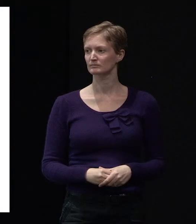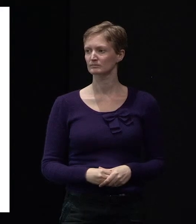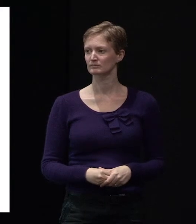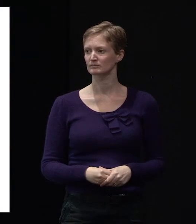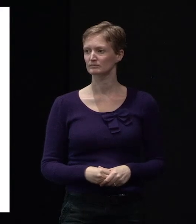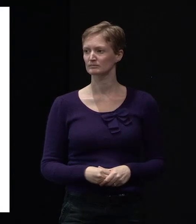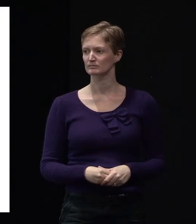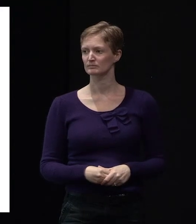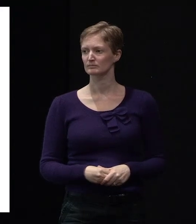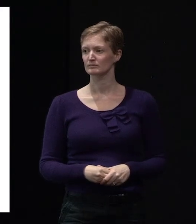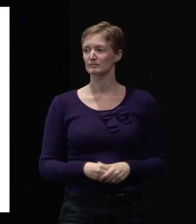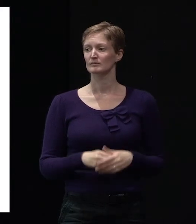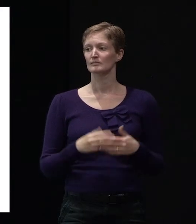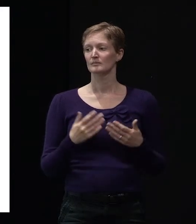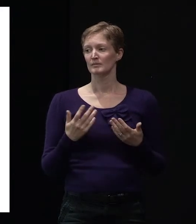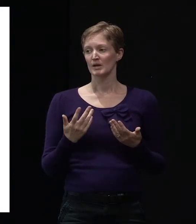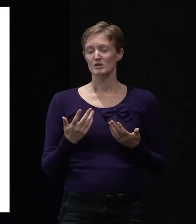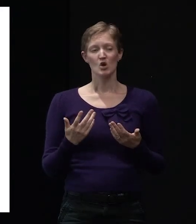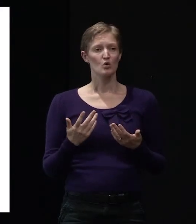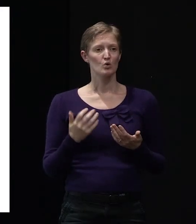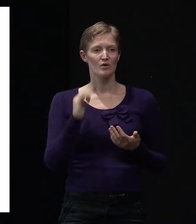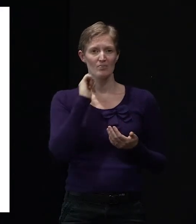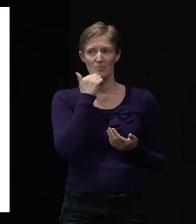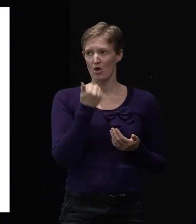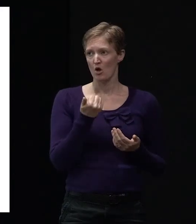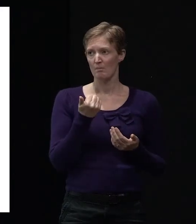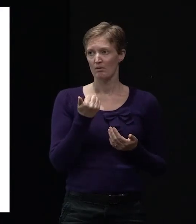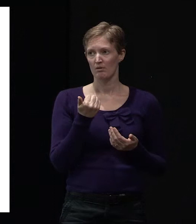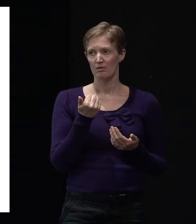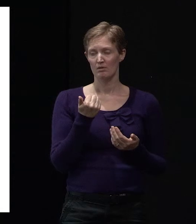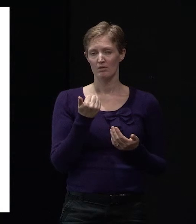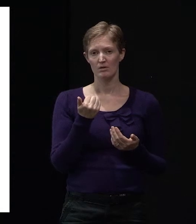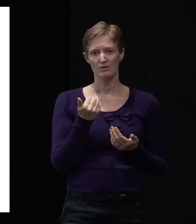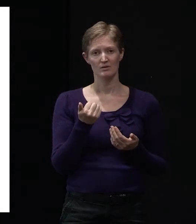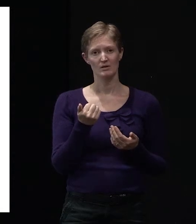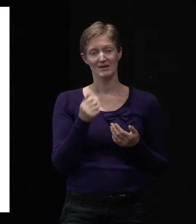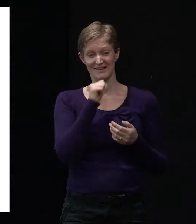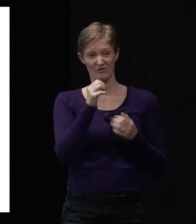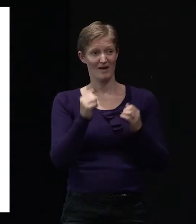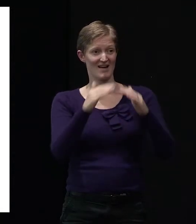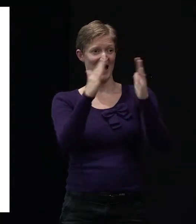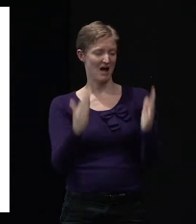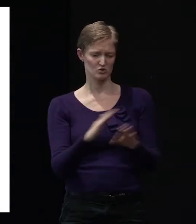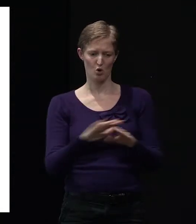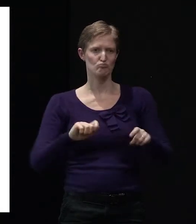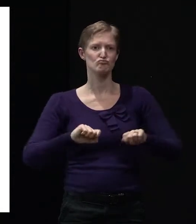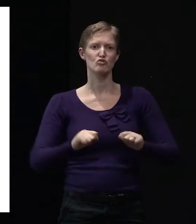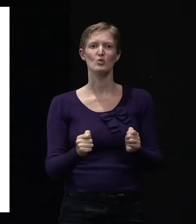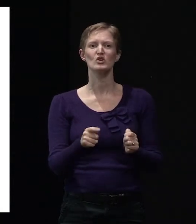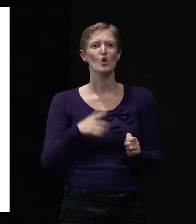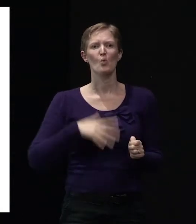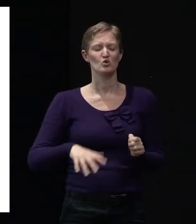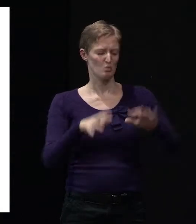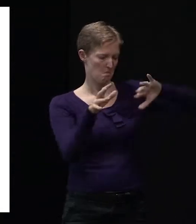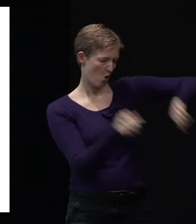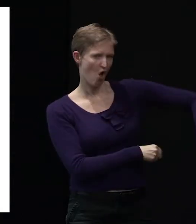thermal performance, the same sort of thing applies. But if you've got an existing house that's not broken, obviously you're not going to pull the outside